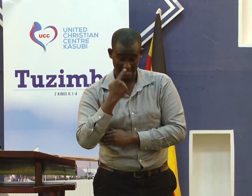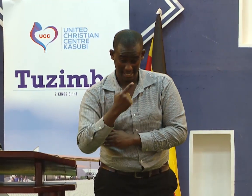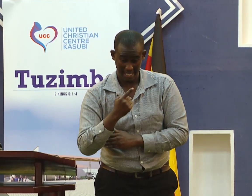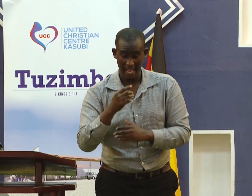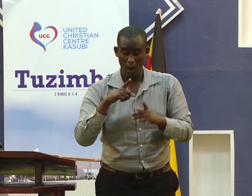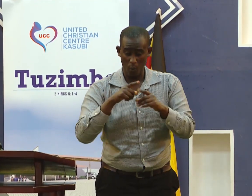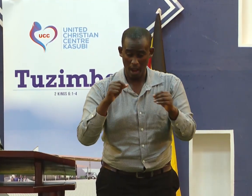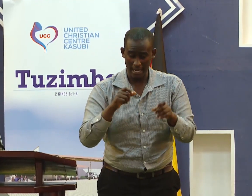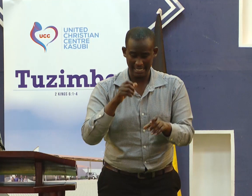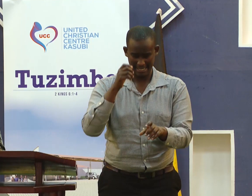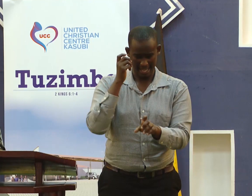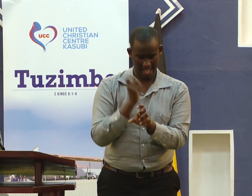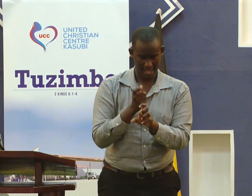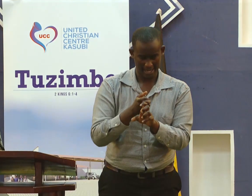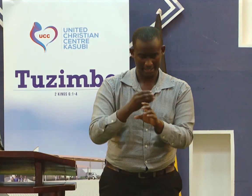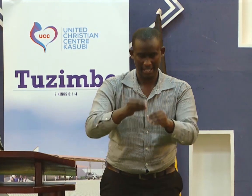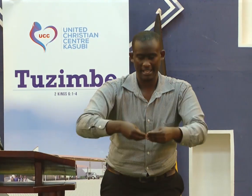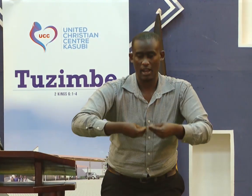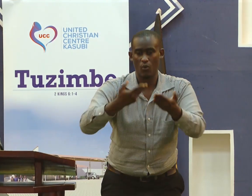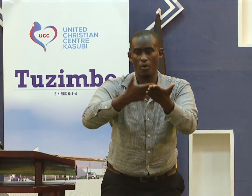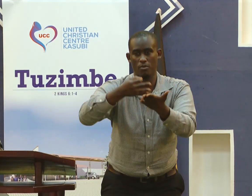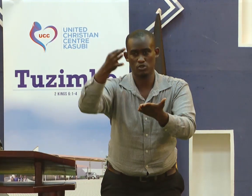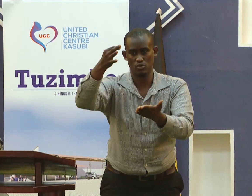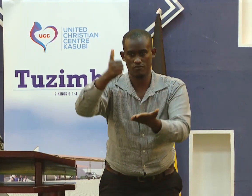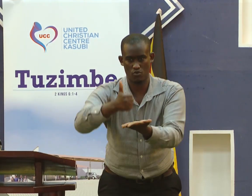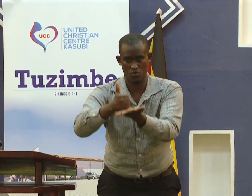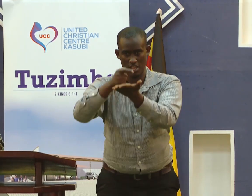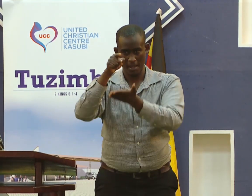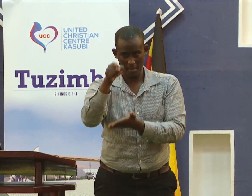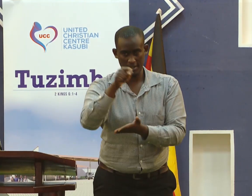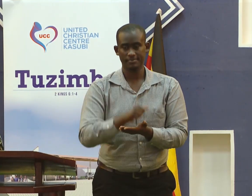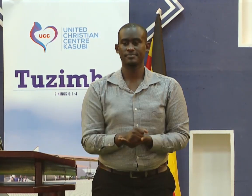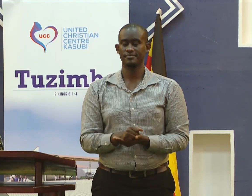Whatever he saw that it was hard, gave us the help of the Holy Spirit.